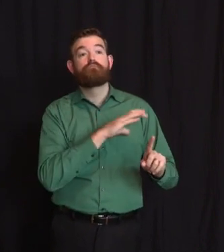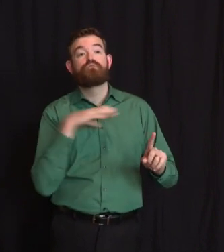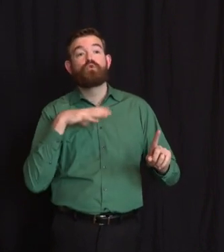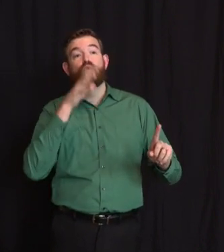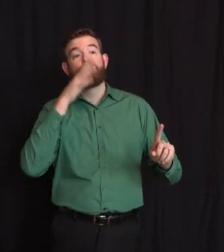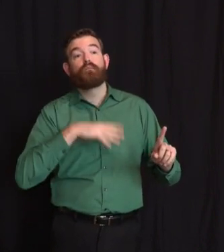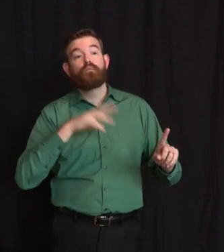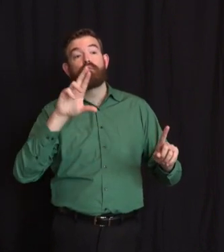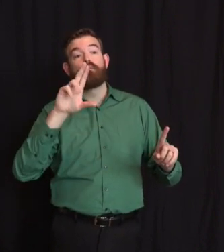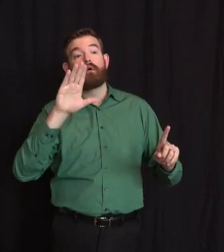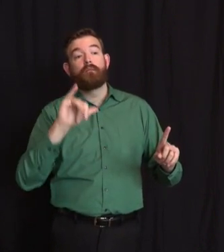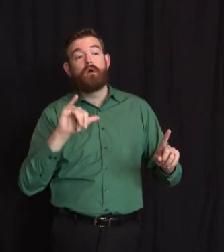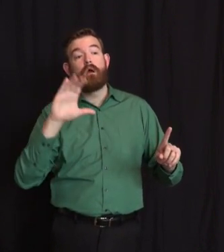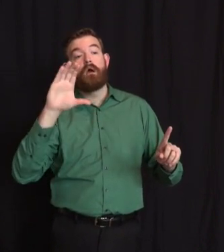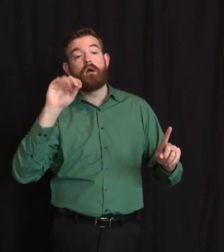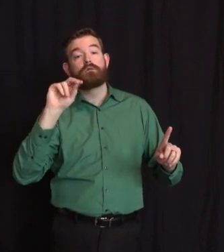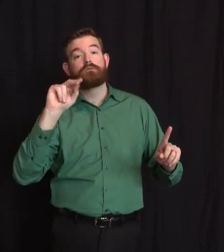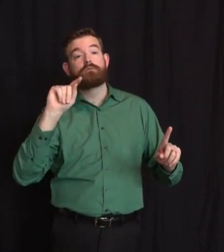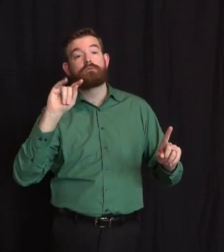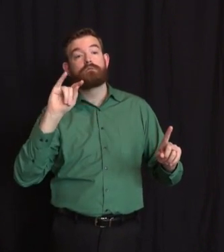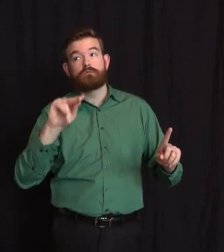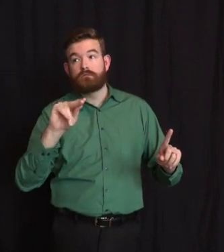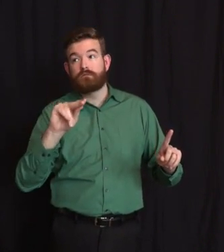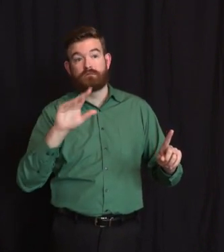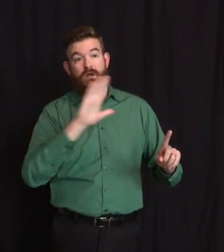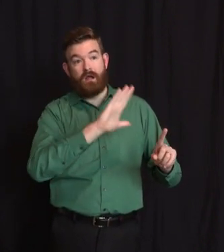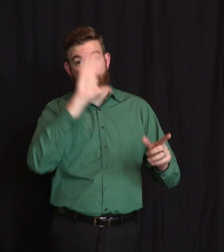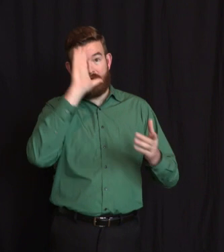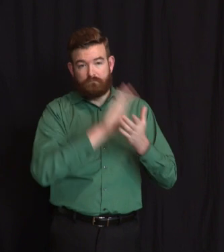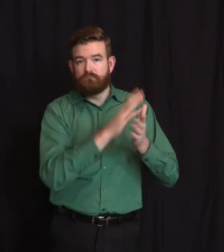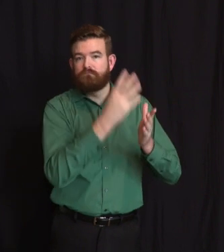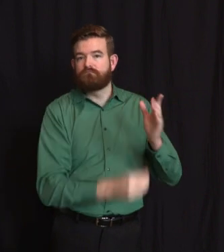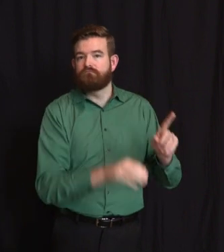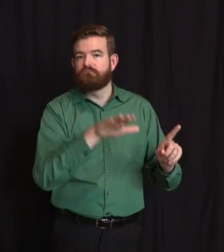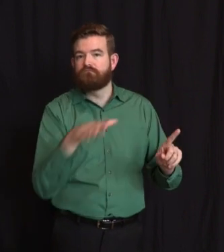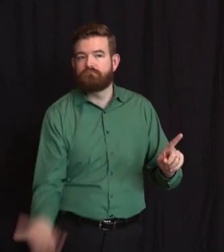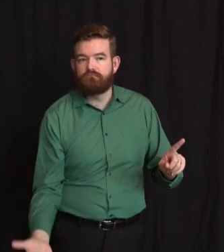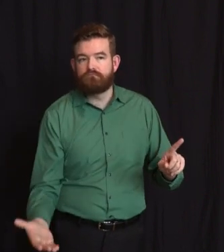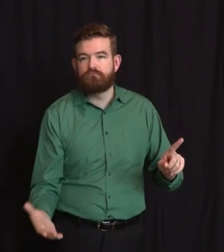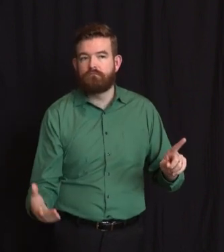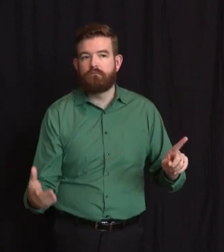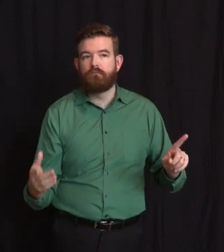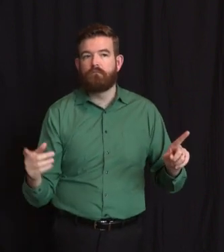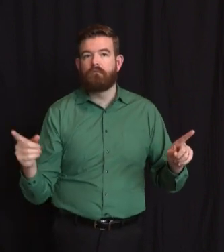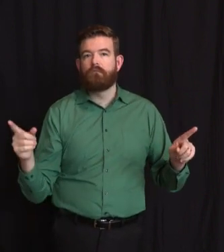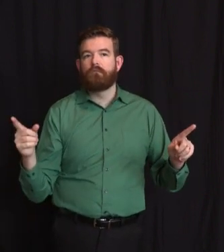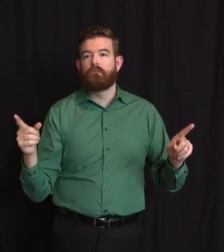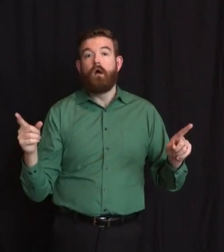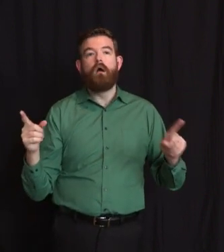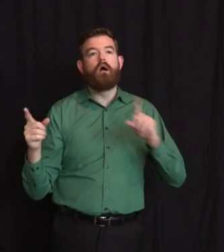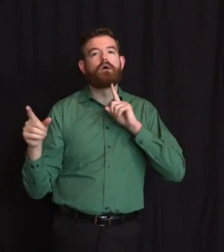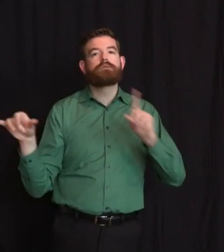And so I want to, I spoke to Ruby on the phone just before coming over here. I want to also give her and her late husband Ed